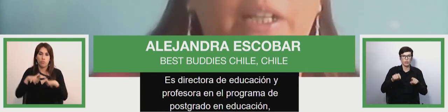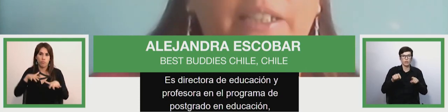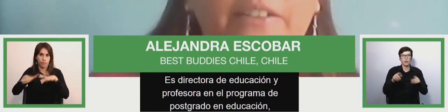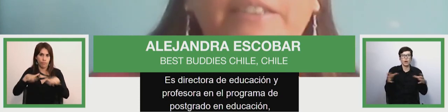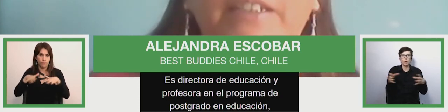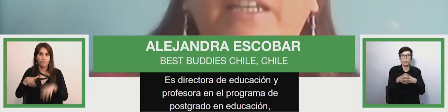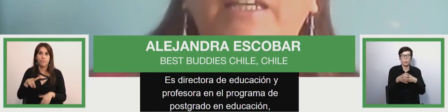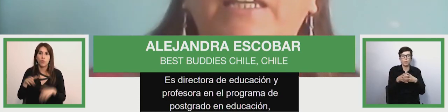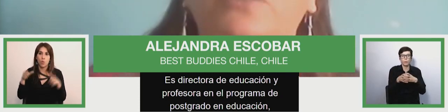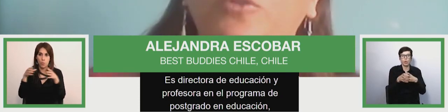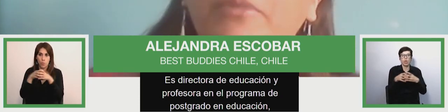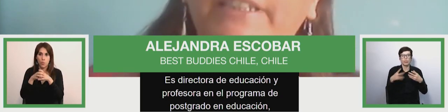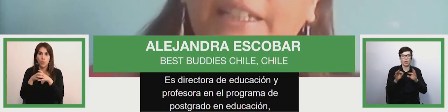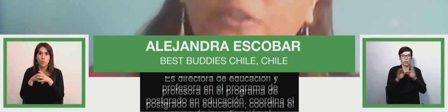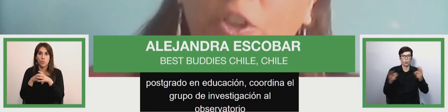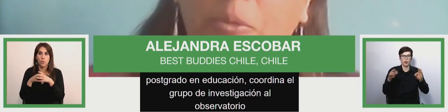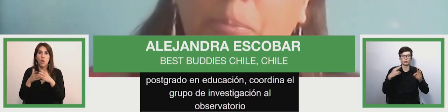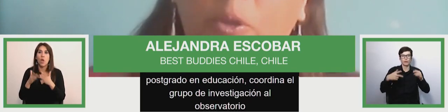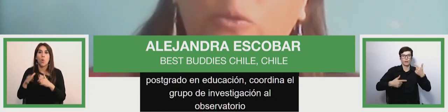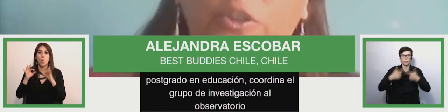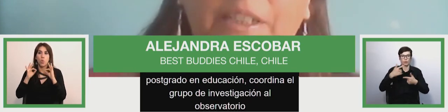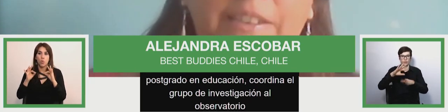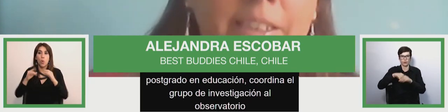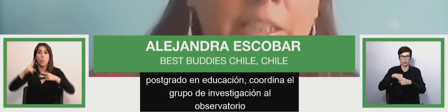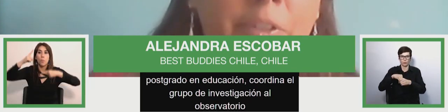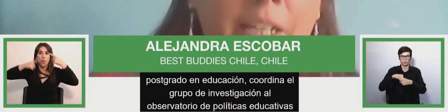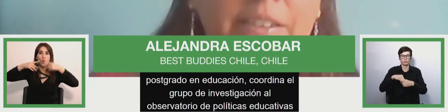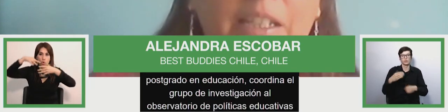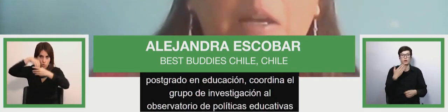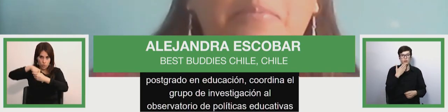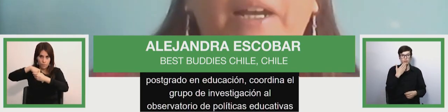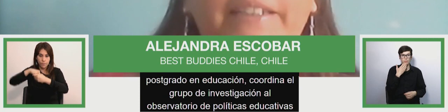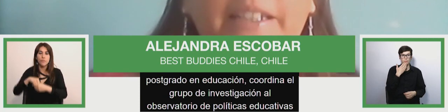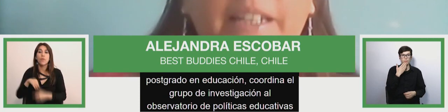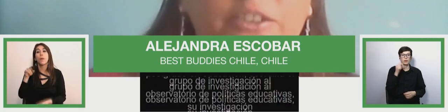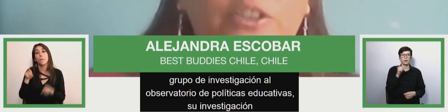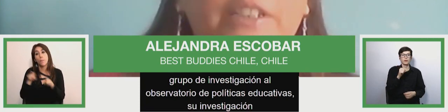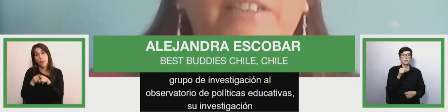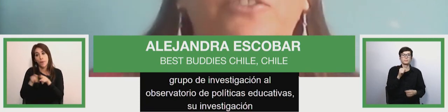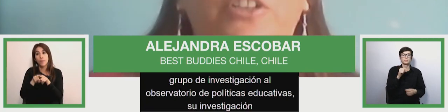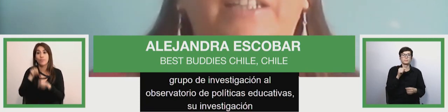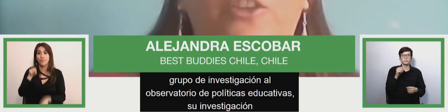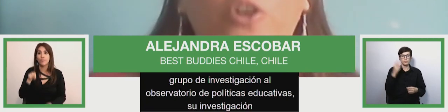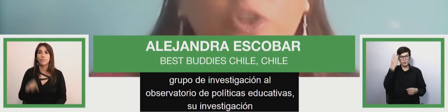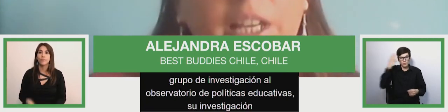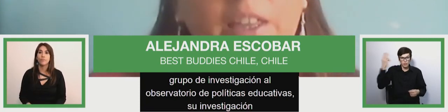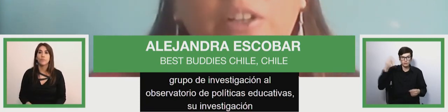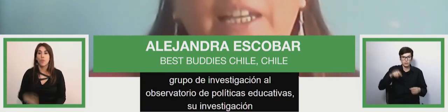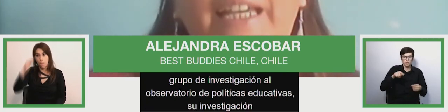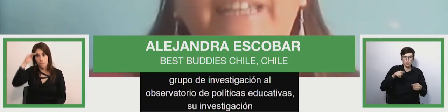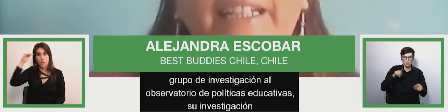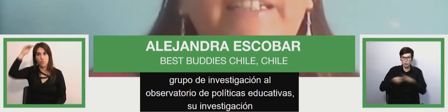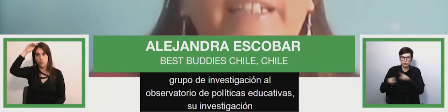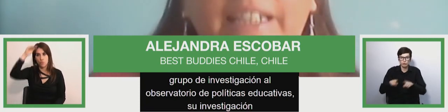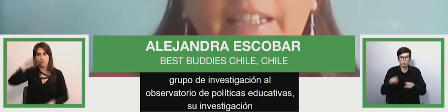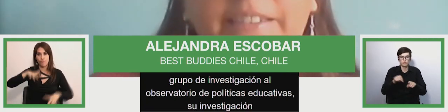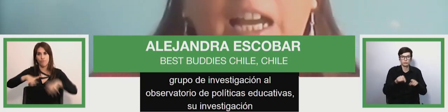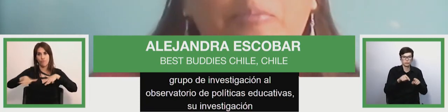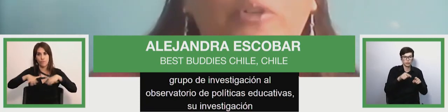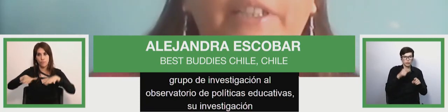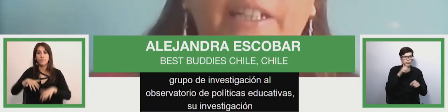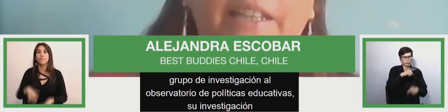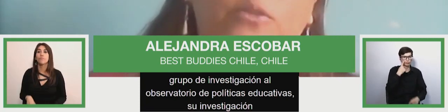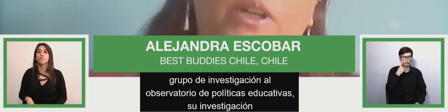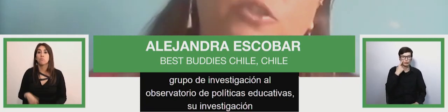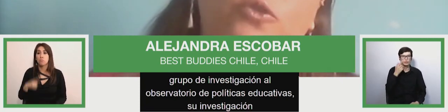and a teacher in the program of postgraduate training in education she coordinates the research group of the observatory